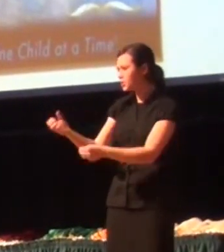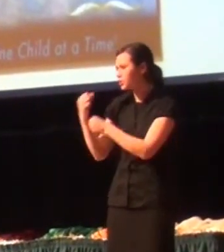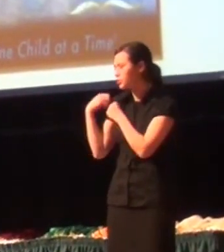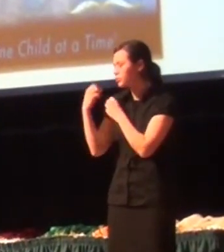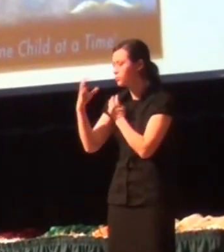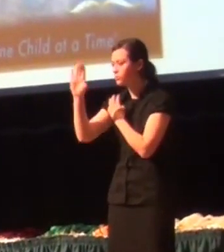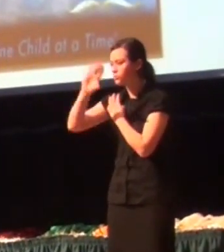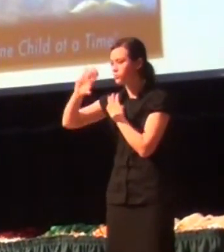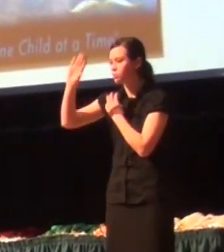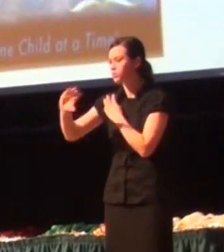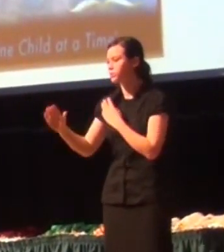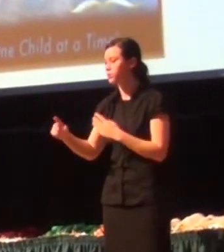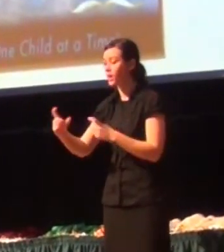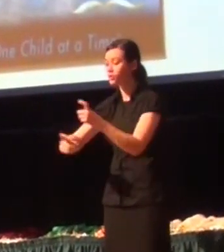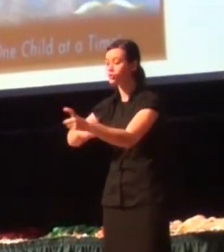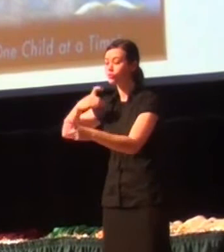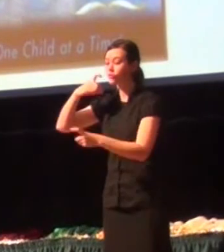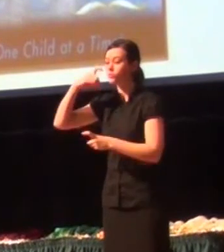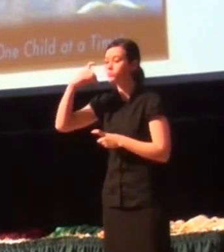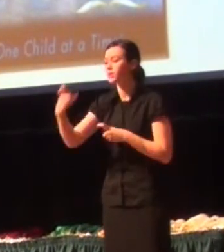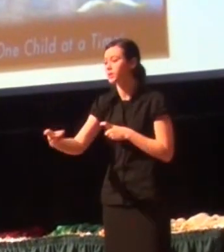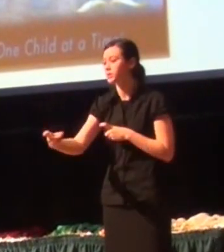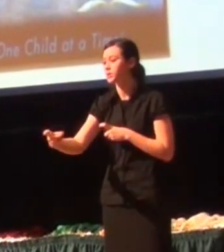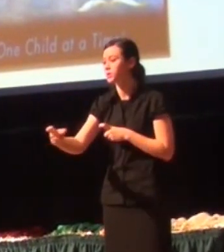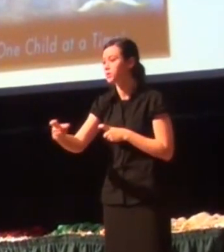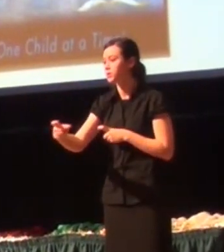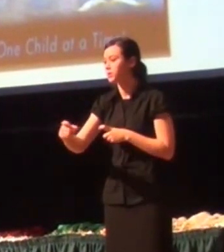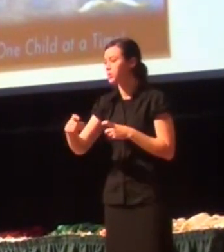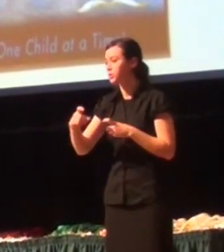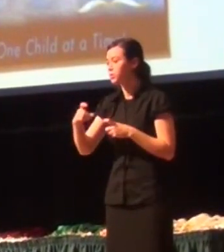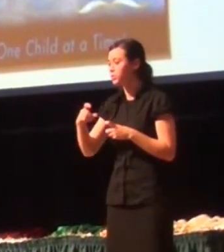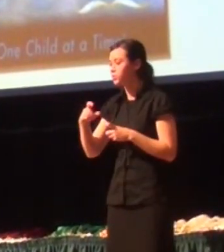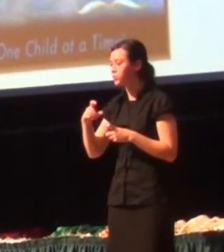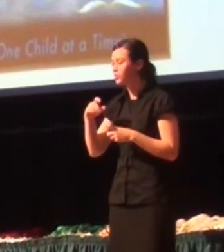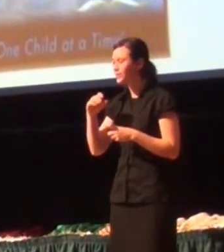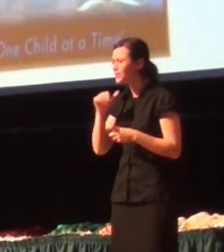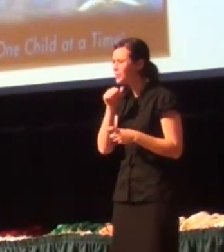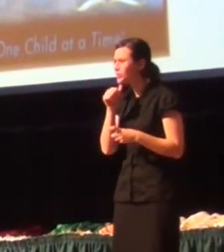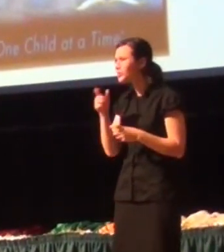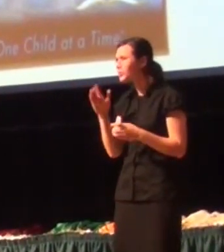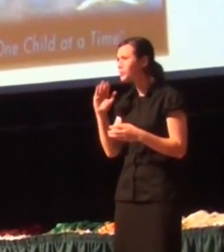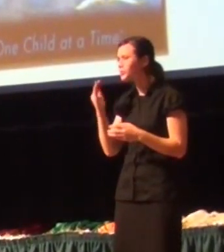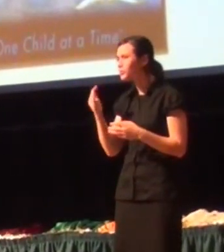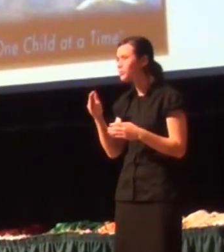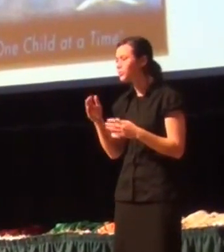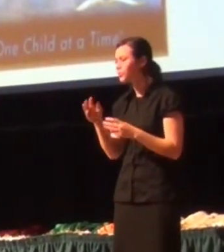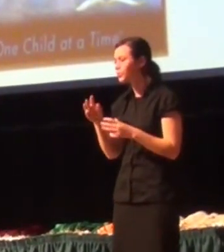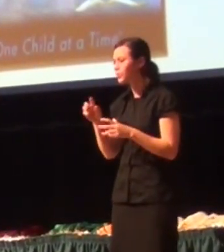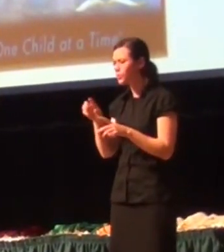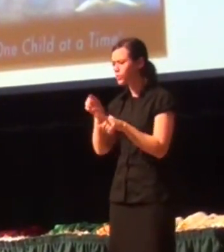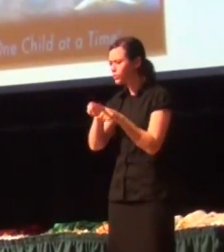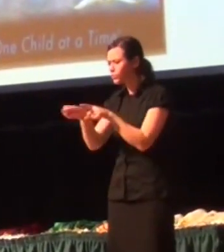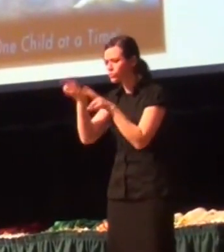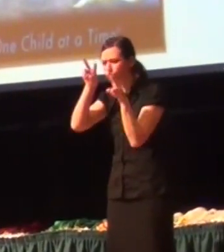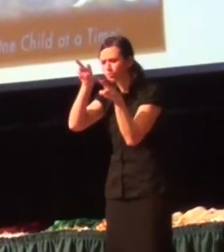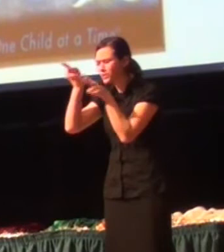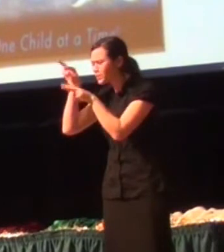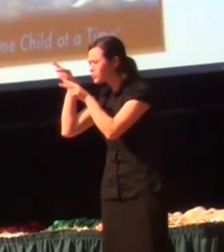your place. Not so that you would wander down every alleyway and try to find satisfaction in every wicked way.